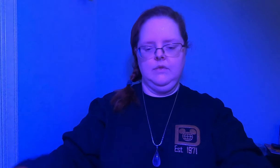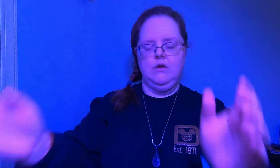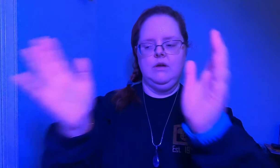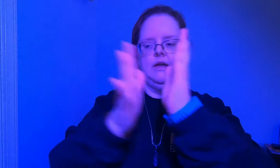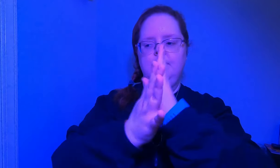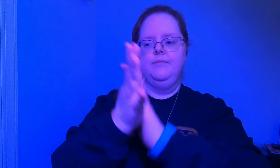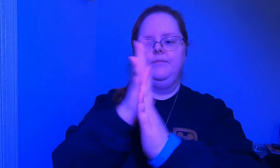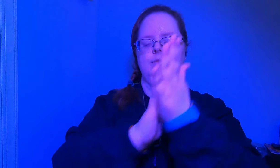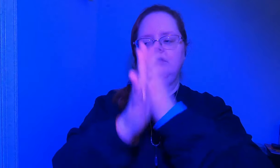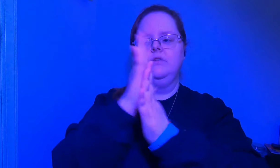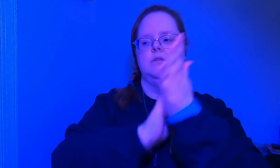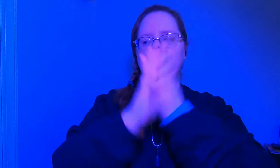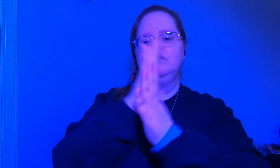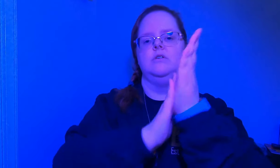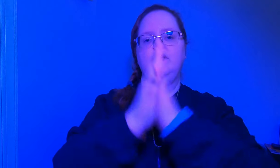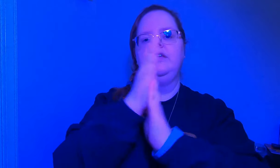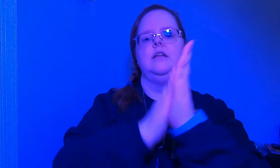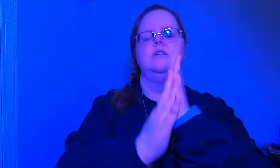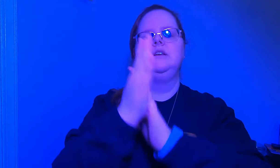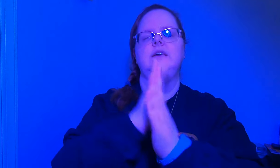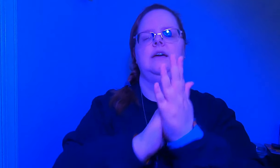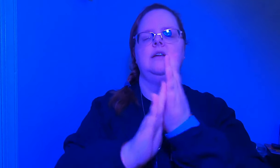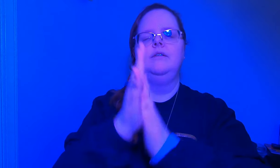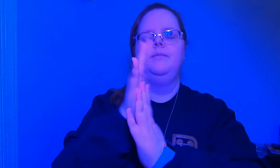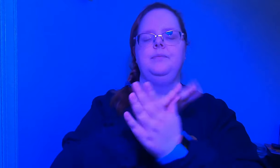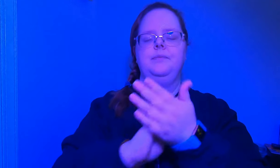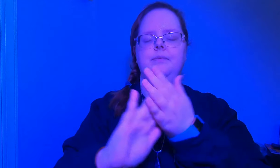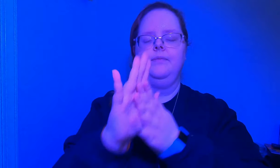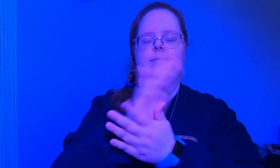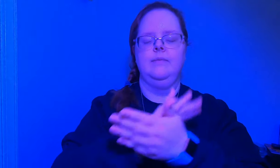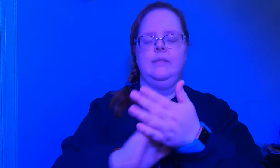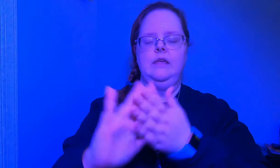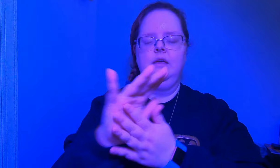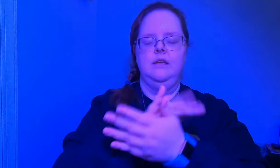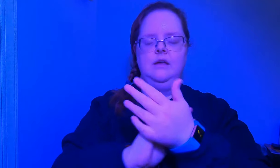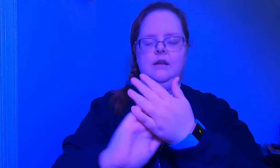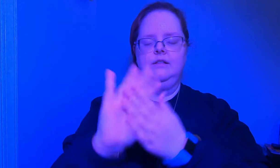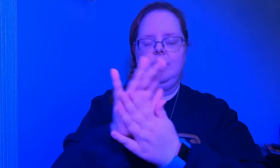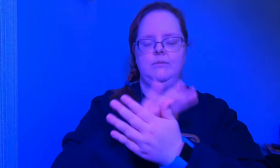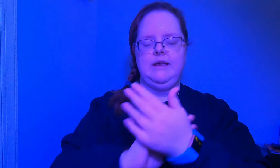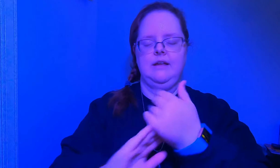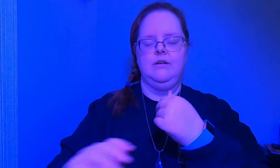okay drawing the energy again and allow me now